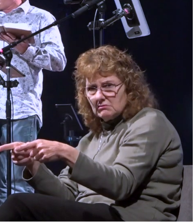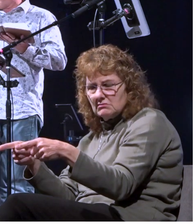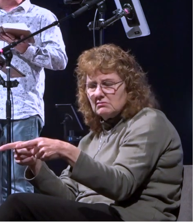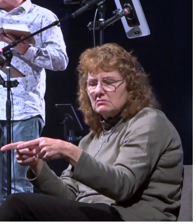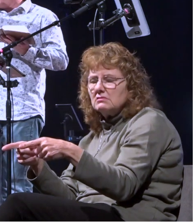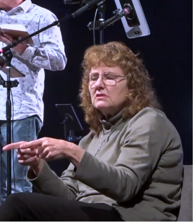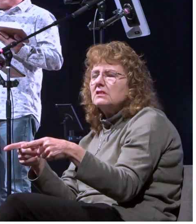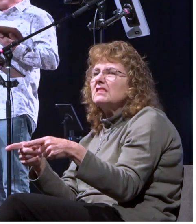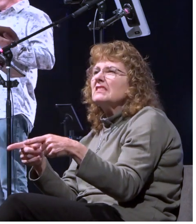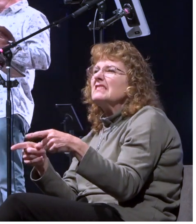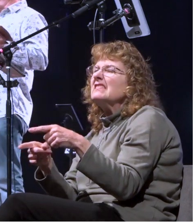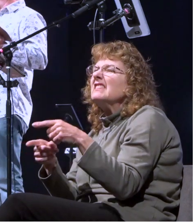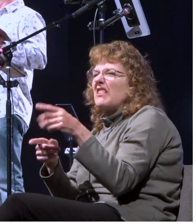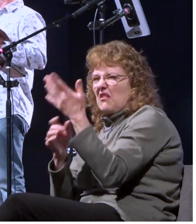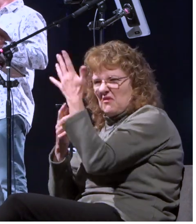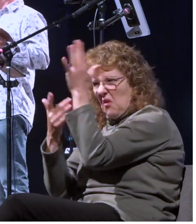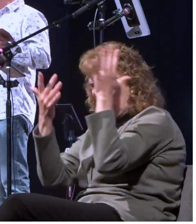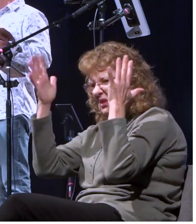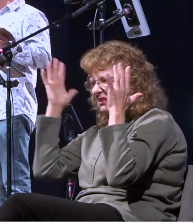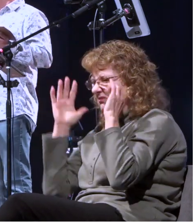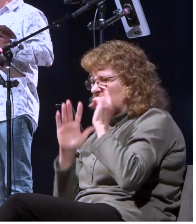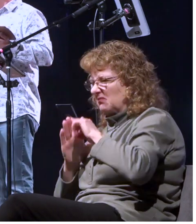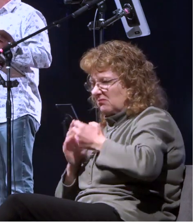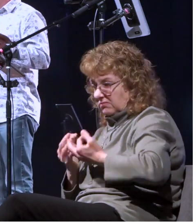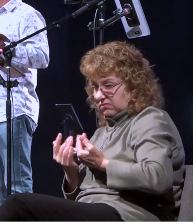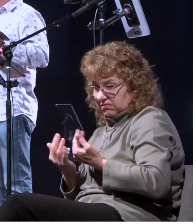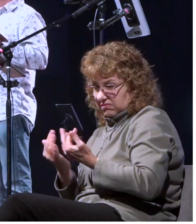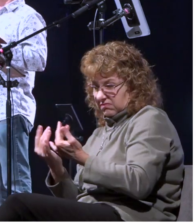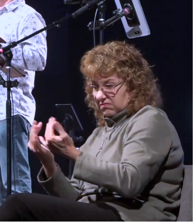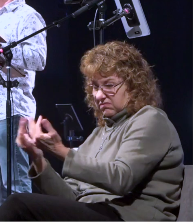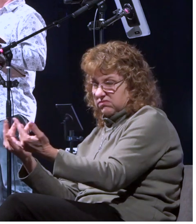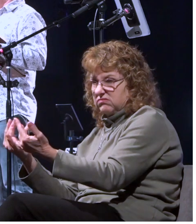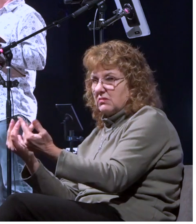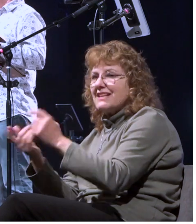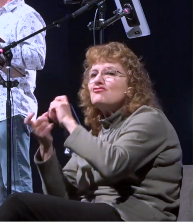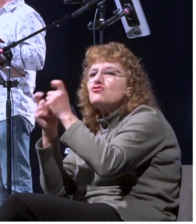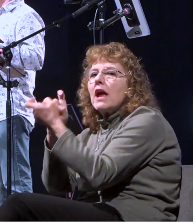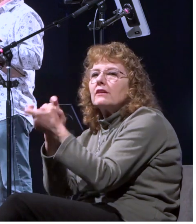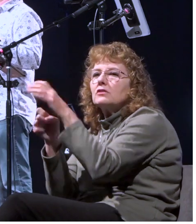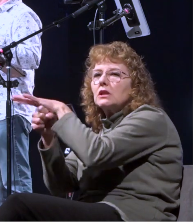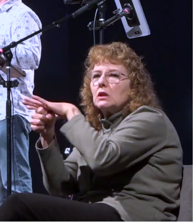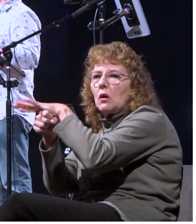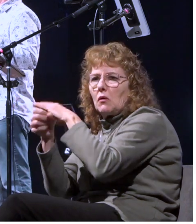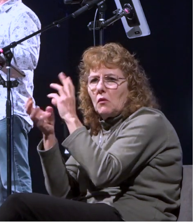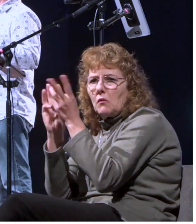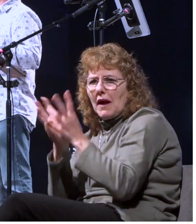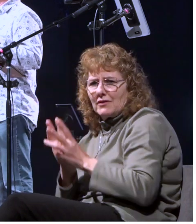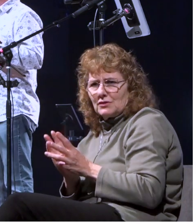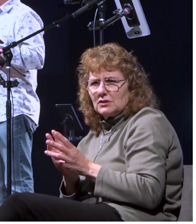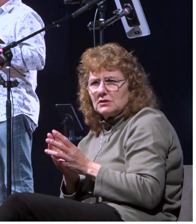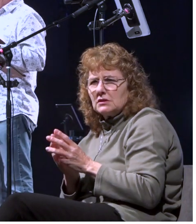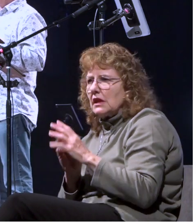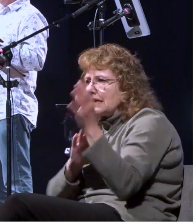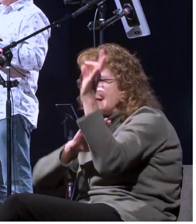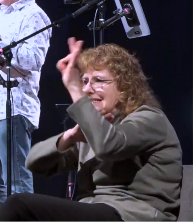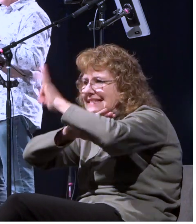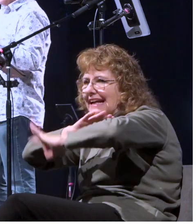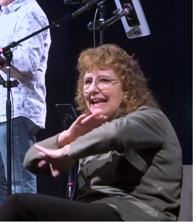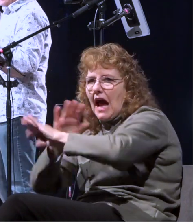cleveland national forest and starts burning we have a local weather effect it's it's we would call it the sundowner winds now they know it is